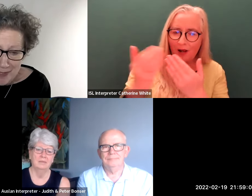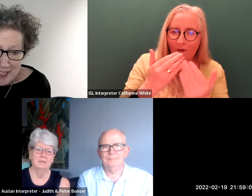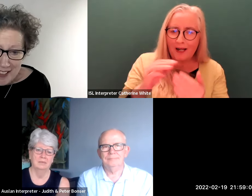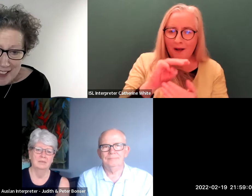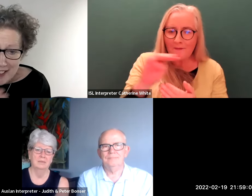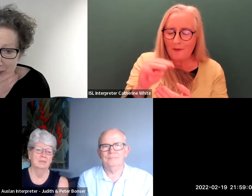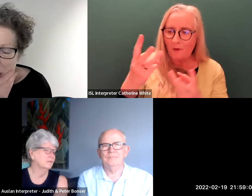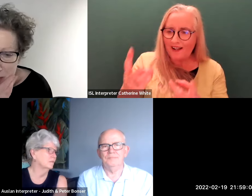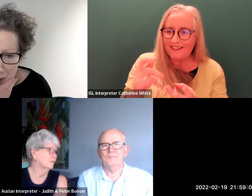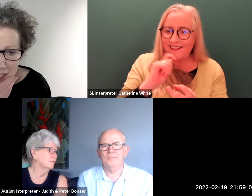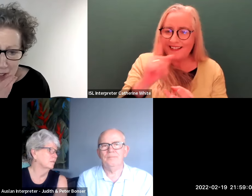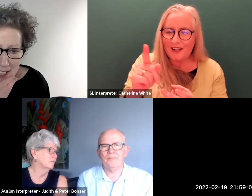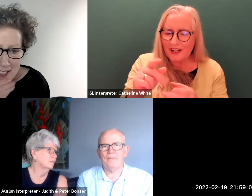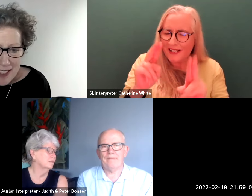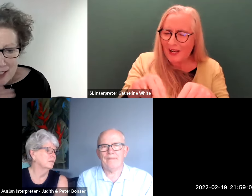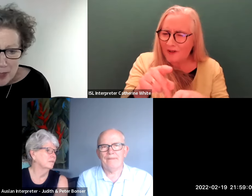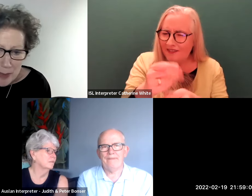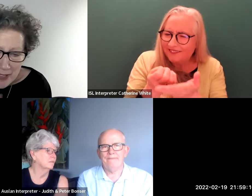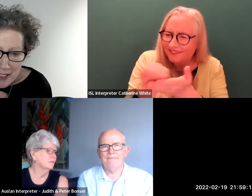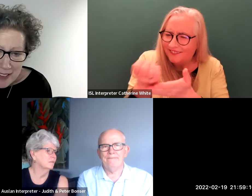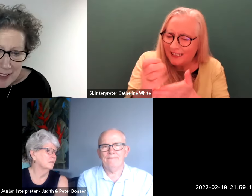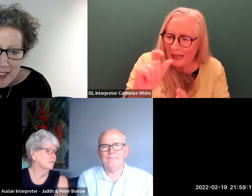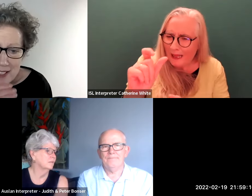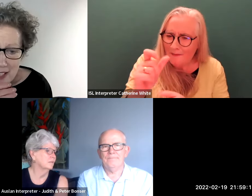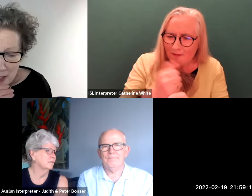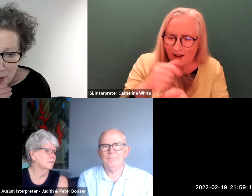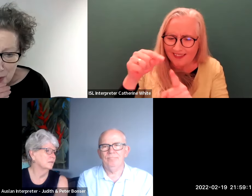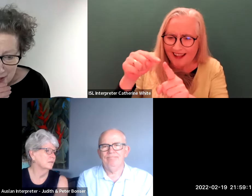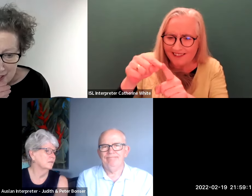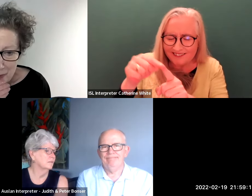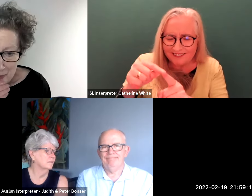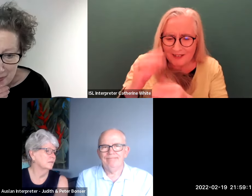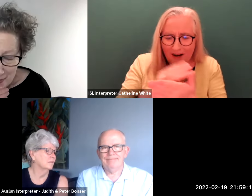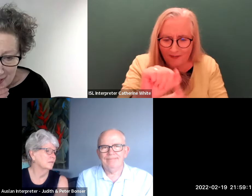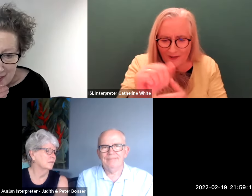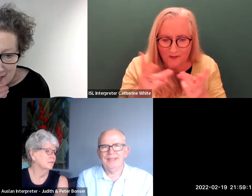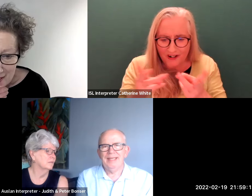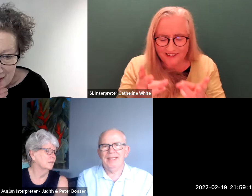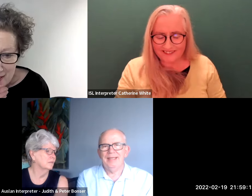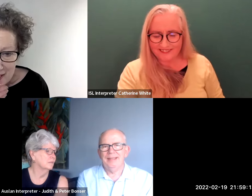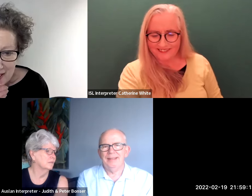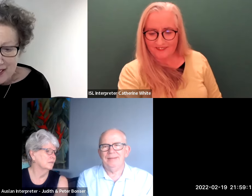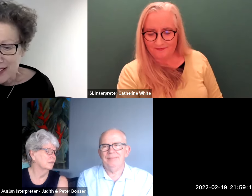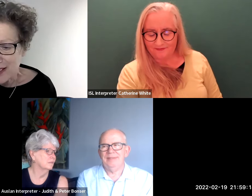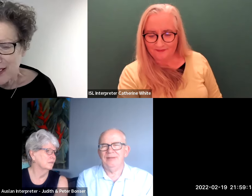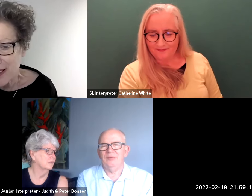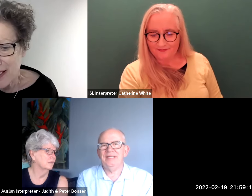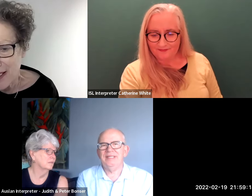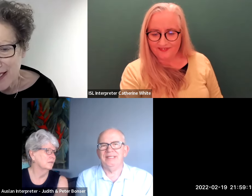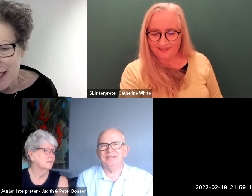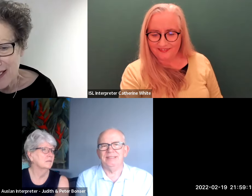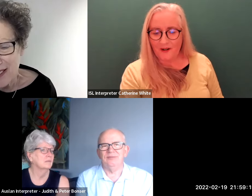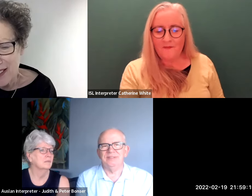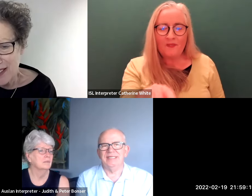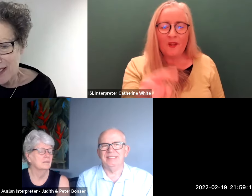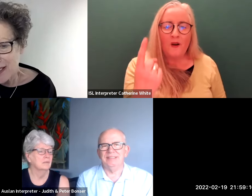maybe you can you can tell us a little bit about that side of your work um you know one of the